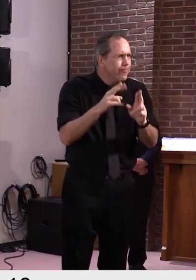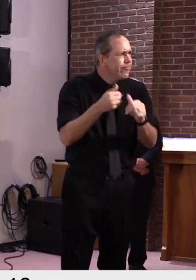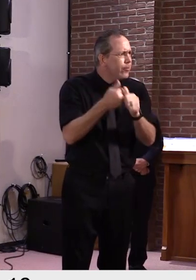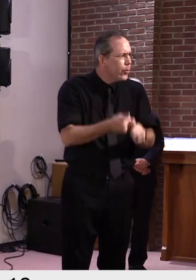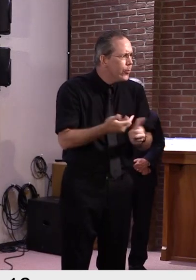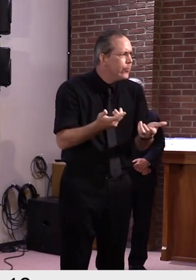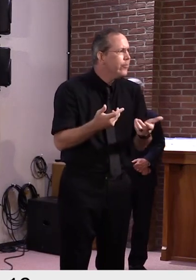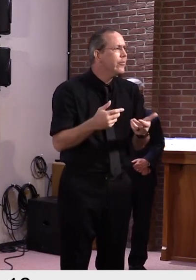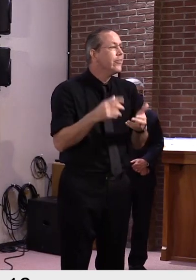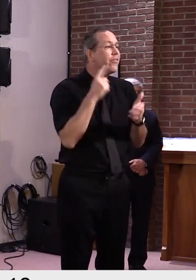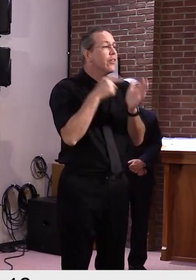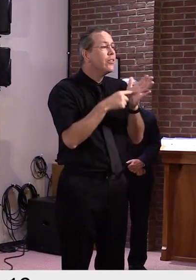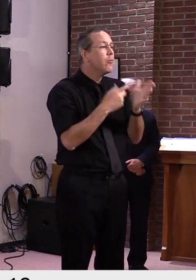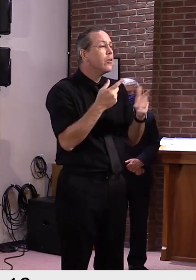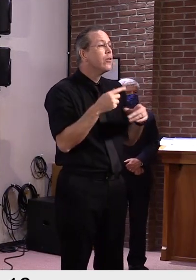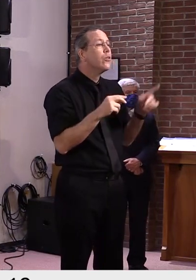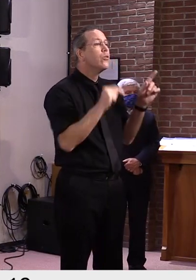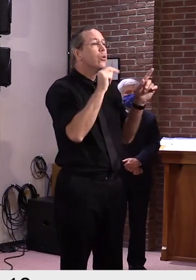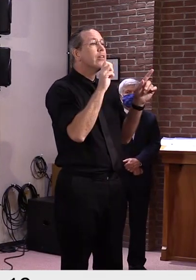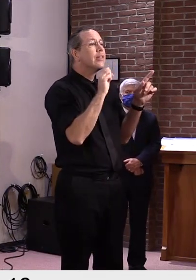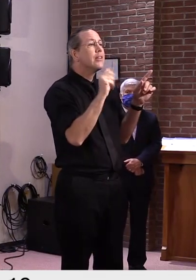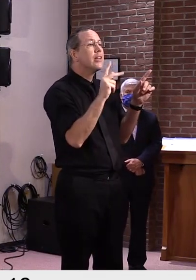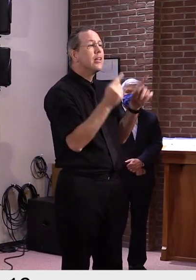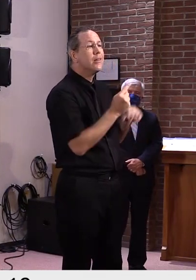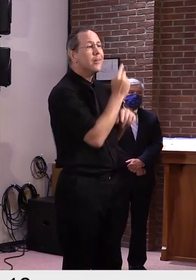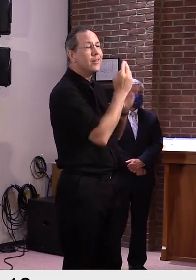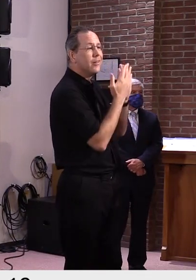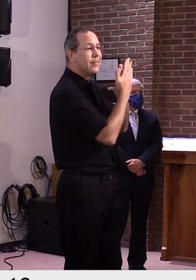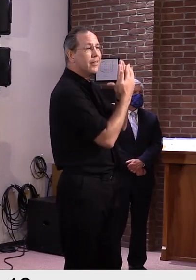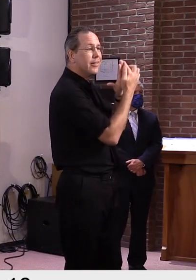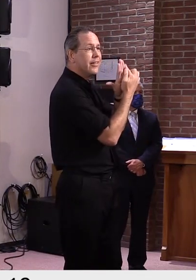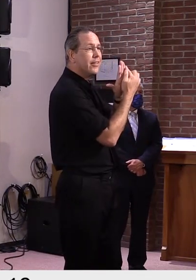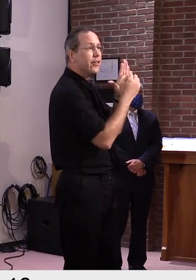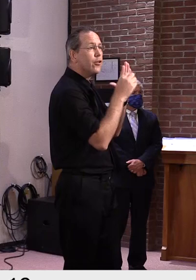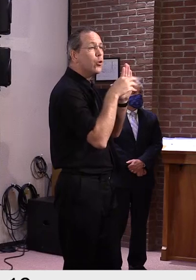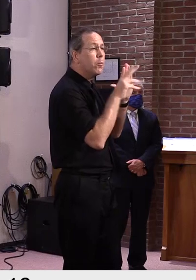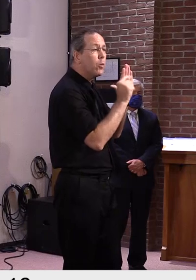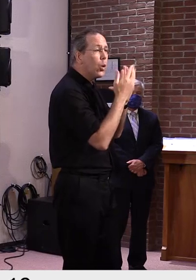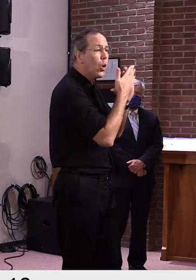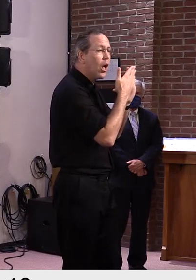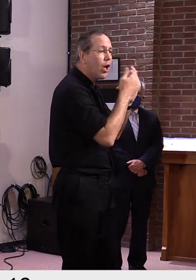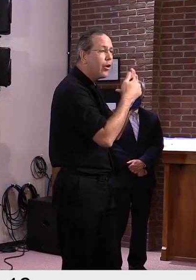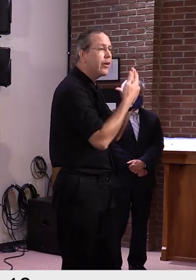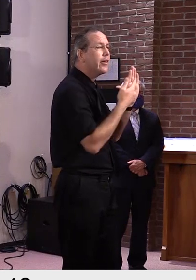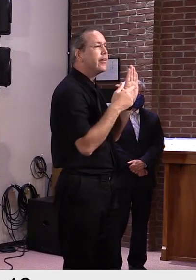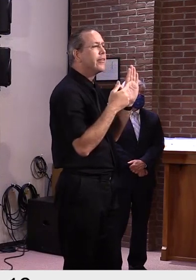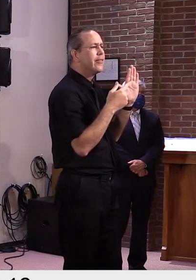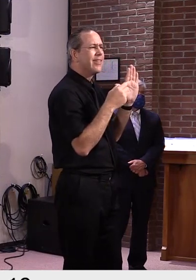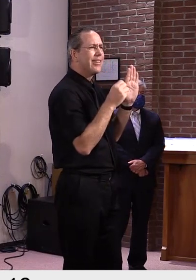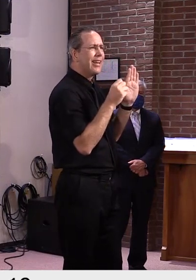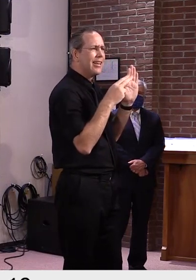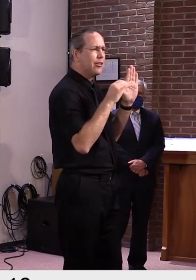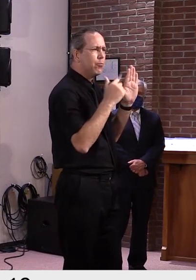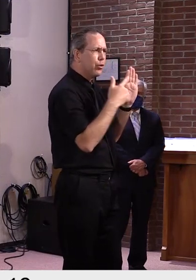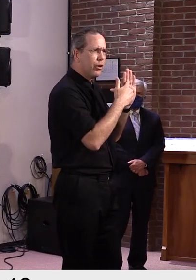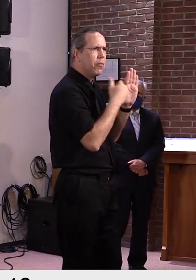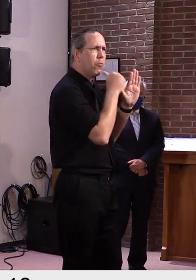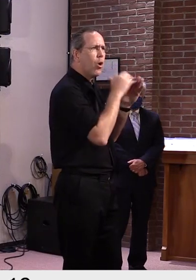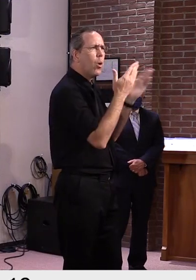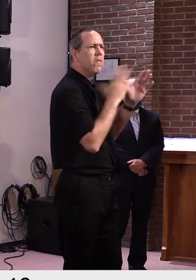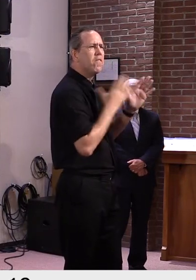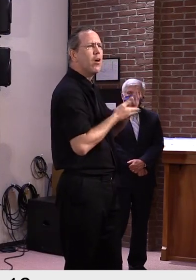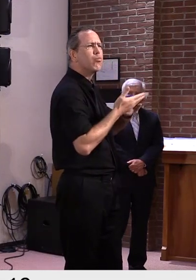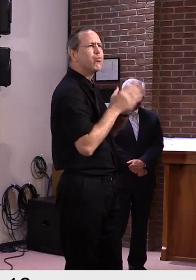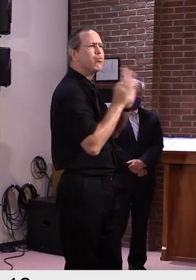up in the Northeast Kingdom or Enosburg or down in the southern part of the state. It really is